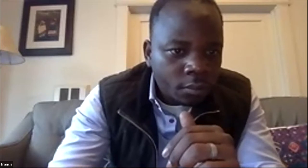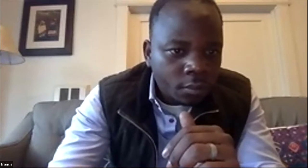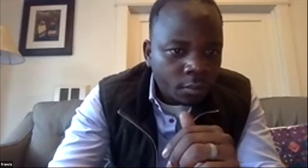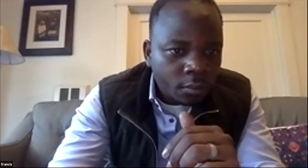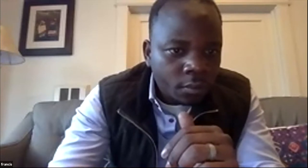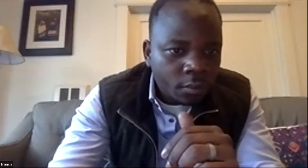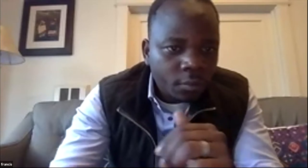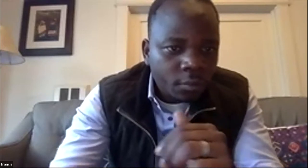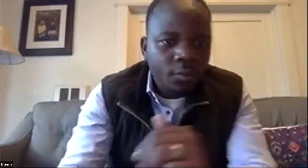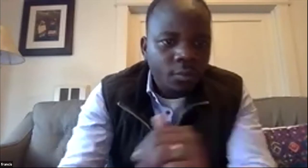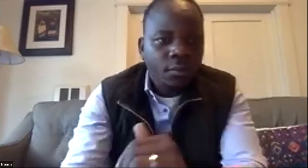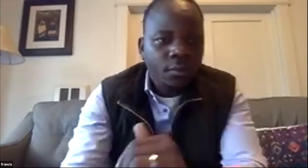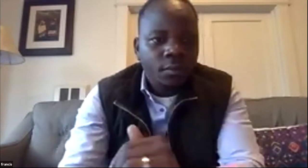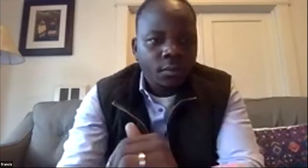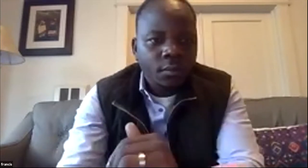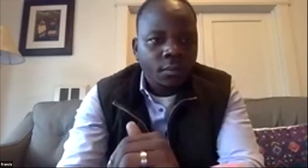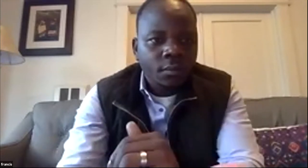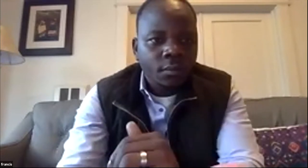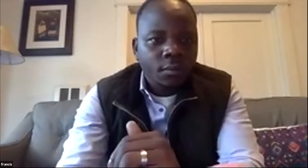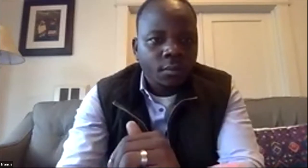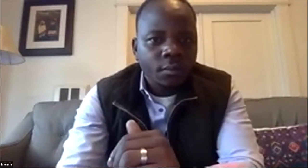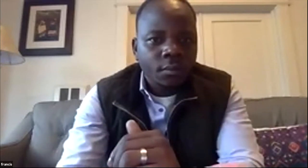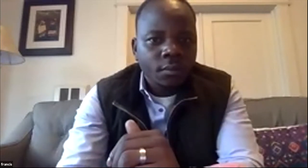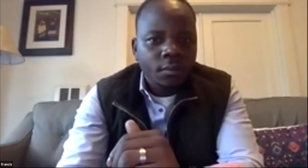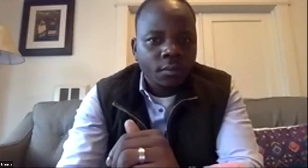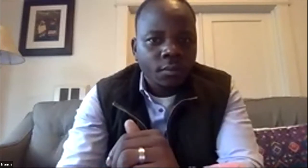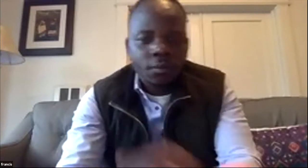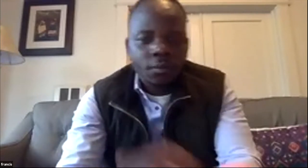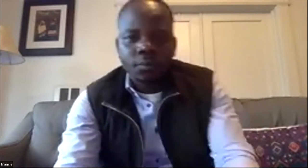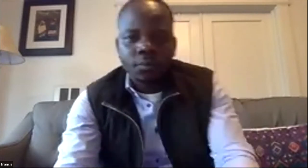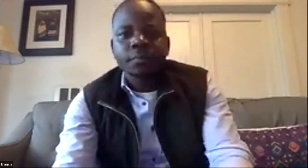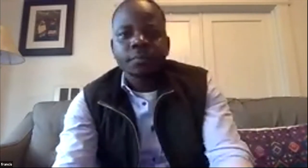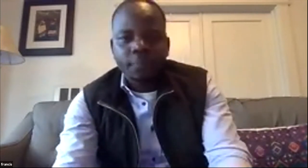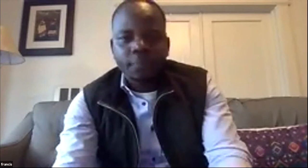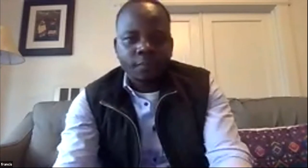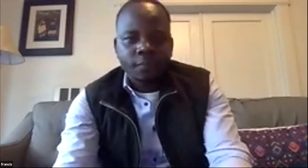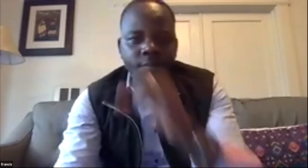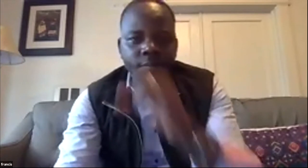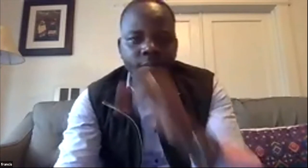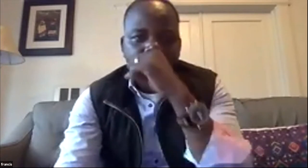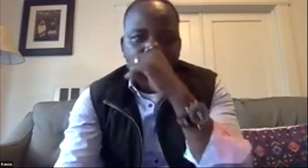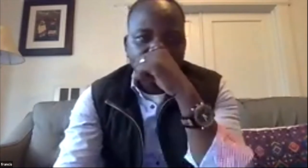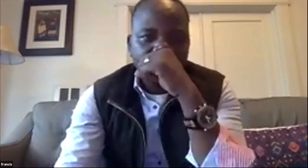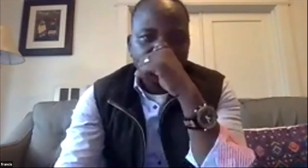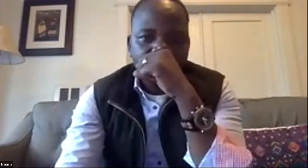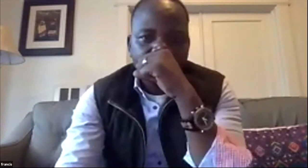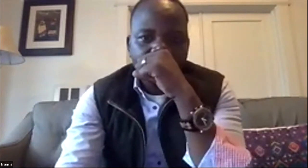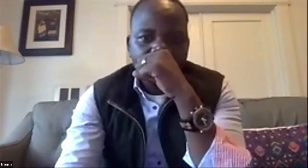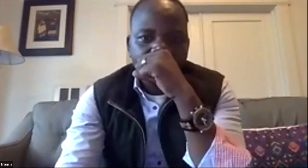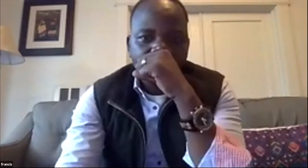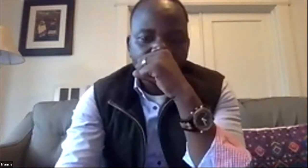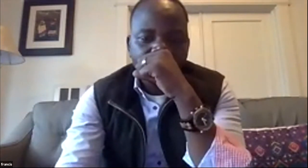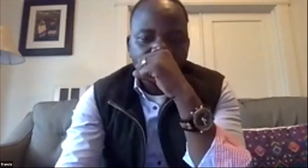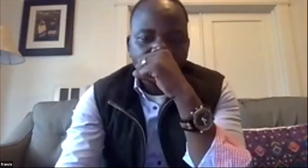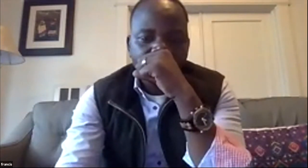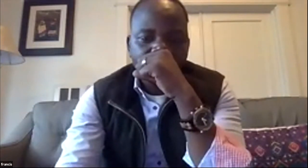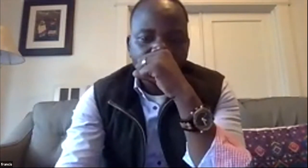that of how a deaf leader from zambia went to america and got educated and brought all these resources back home